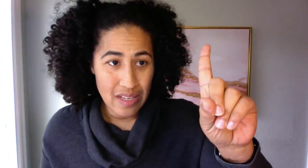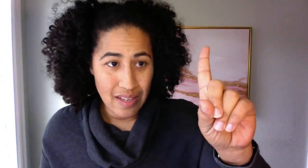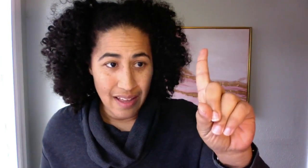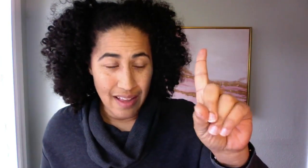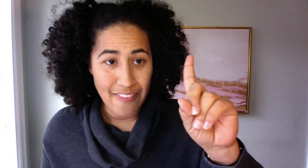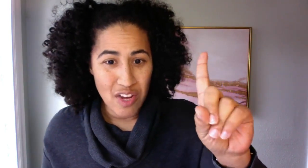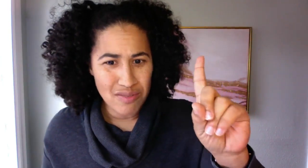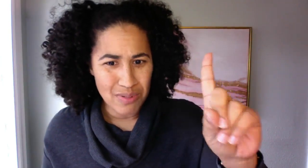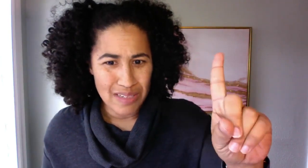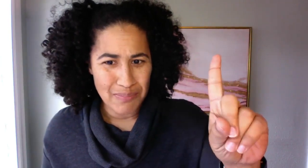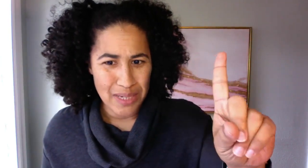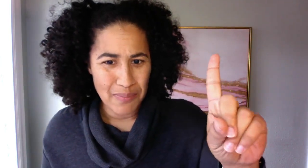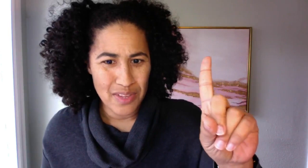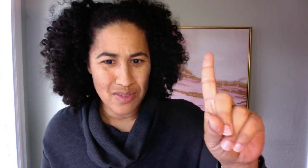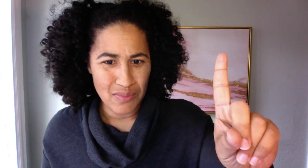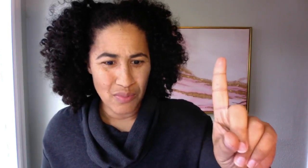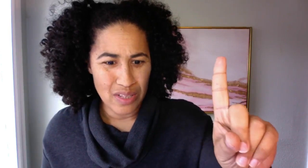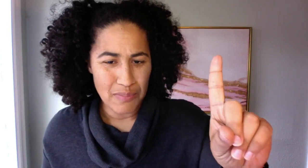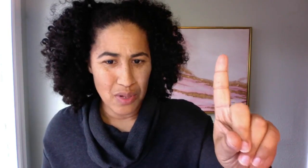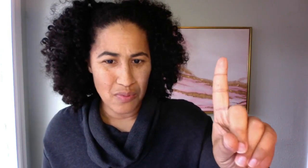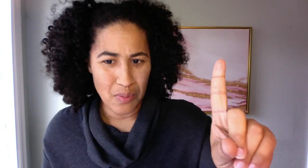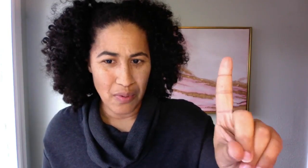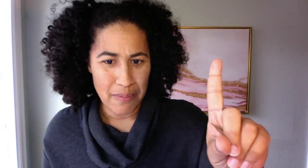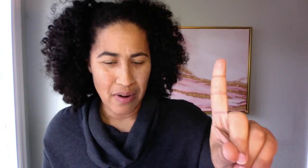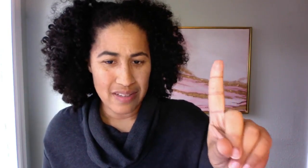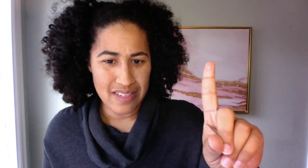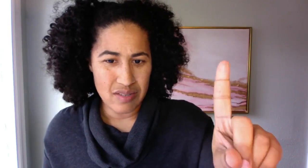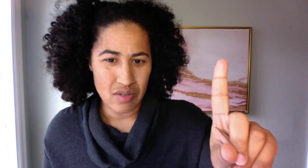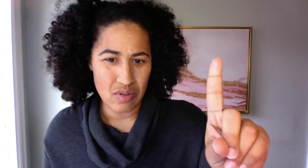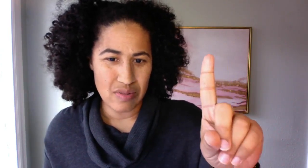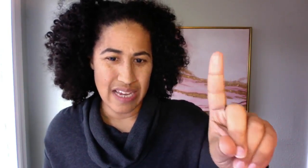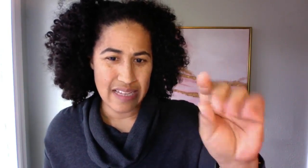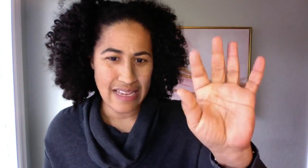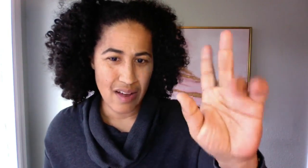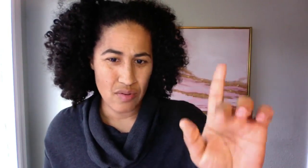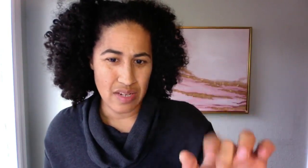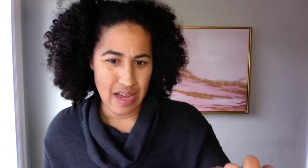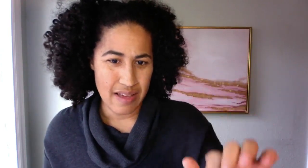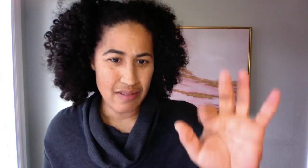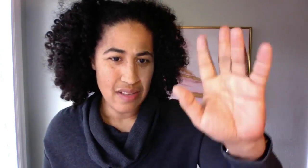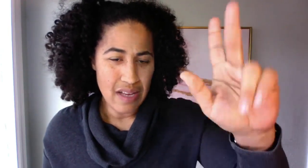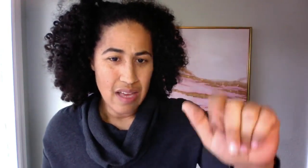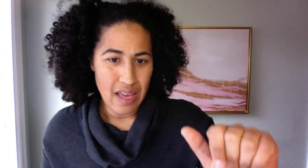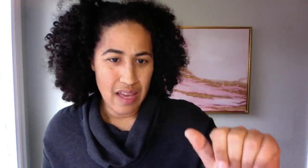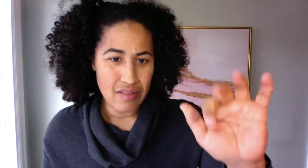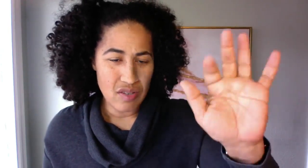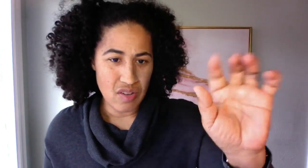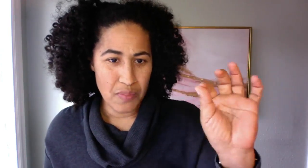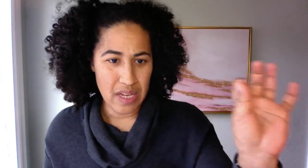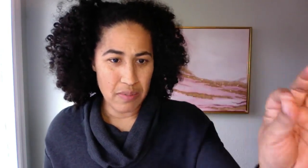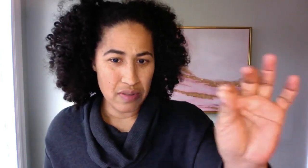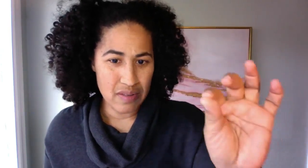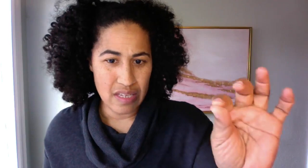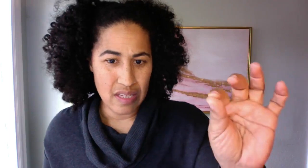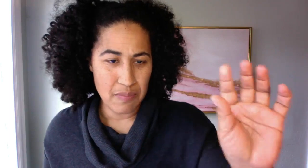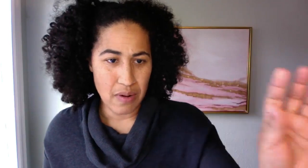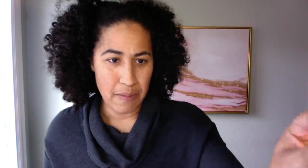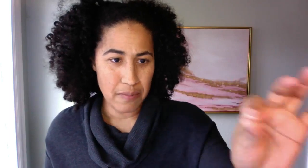and there's a really big, there's a really beautiful brain process to take down denial and to start being able to see problems